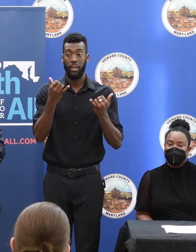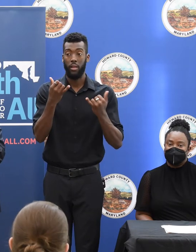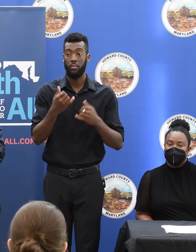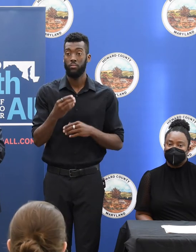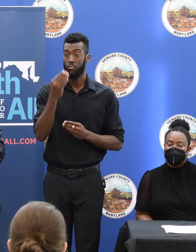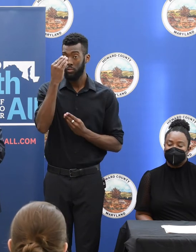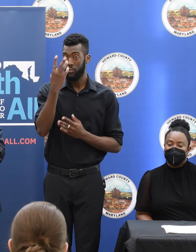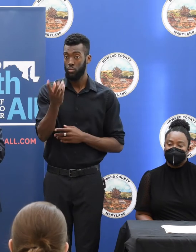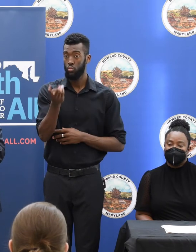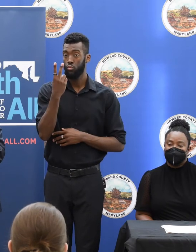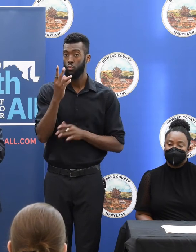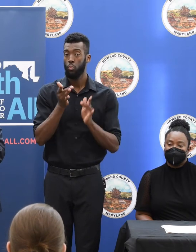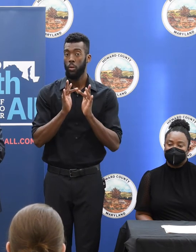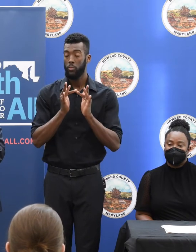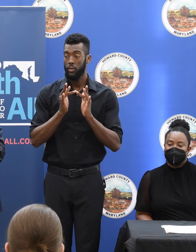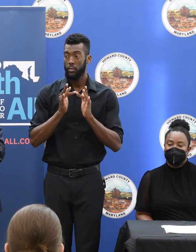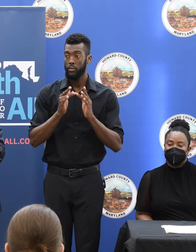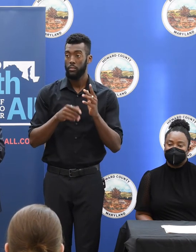two websites,